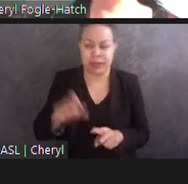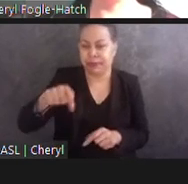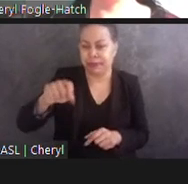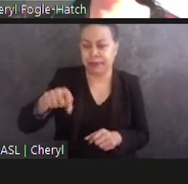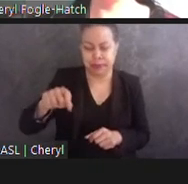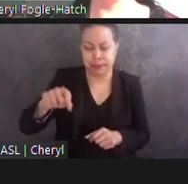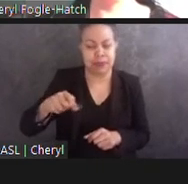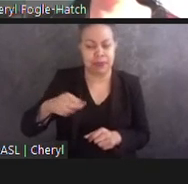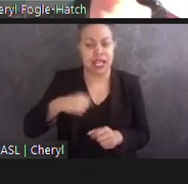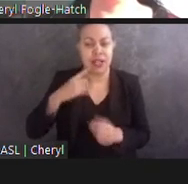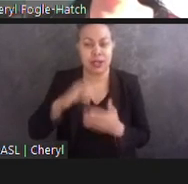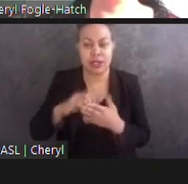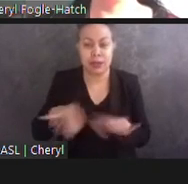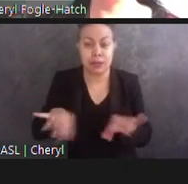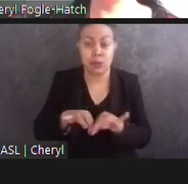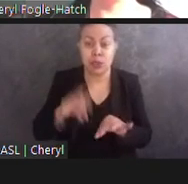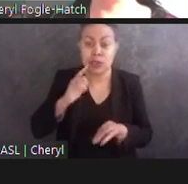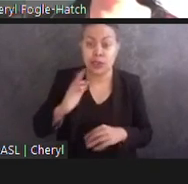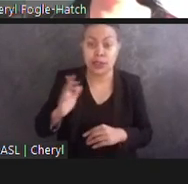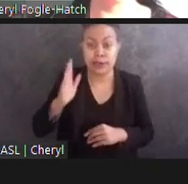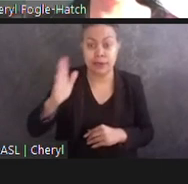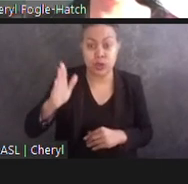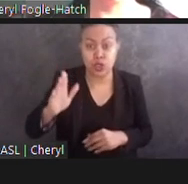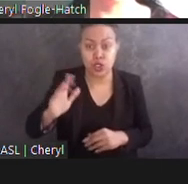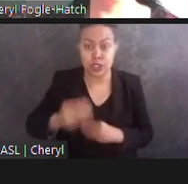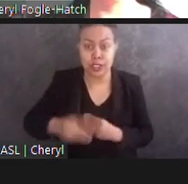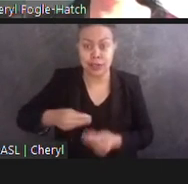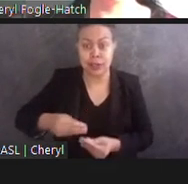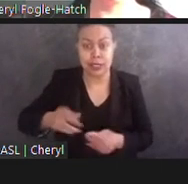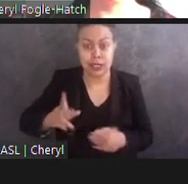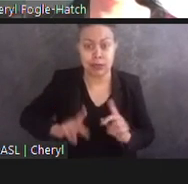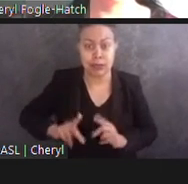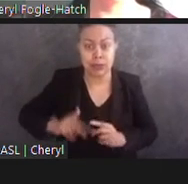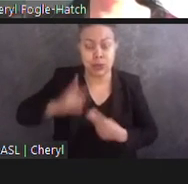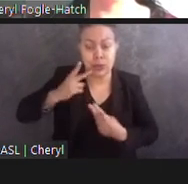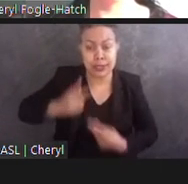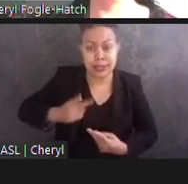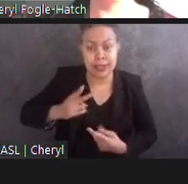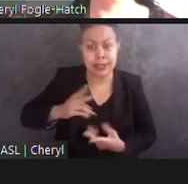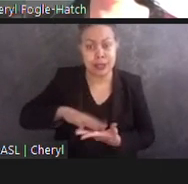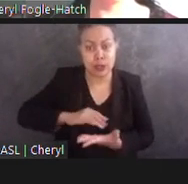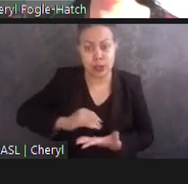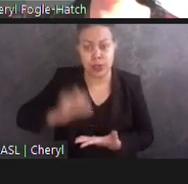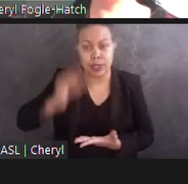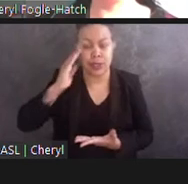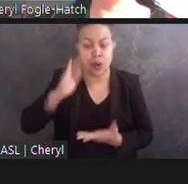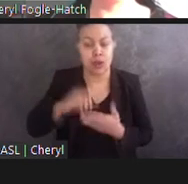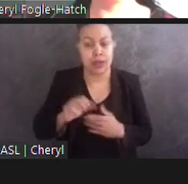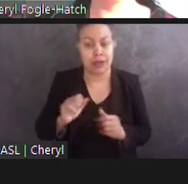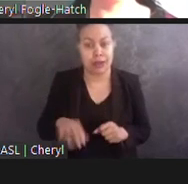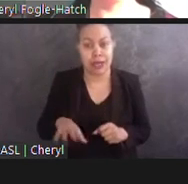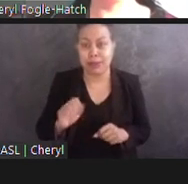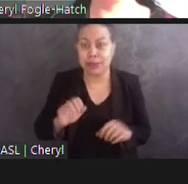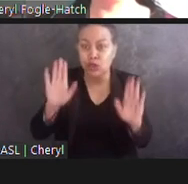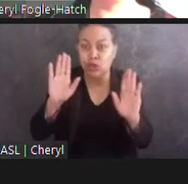important for future generations to know that greatness can come in all types and forms.